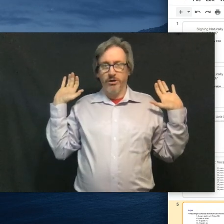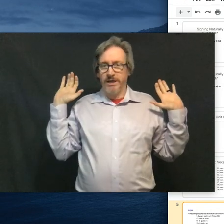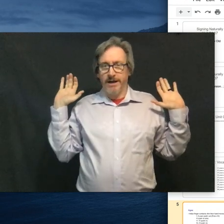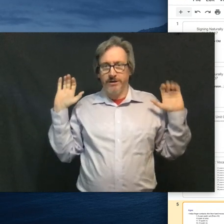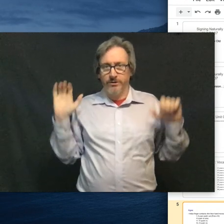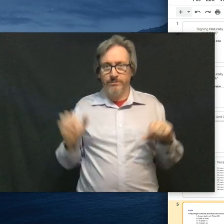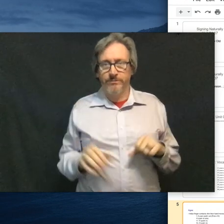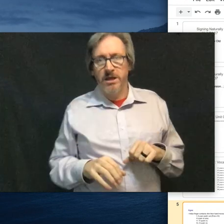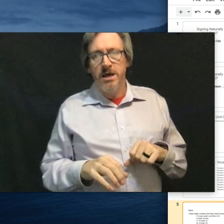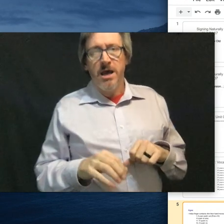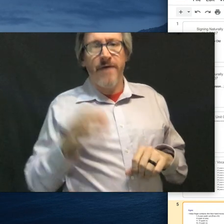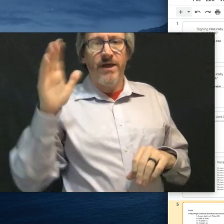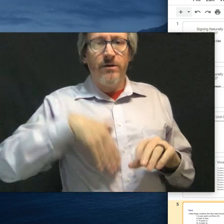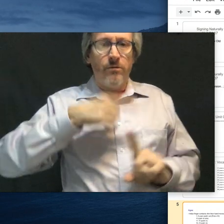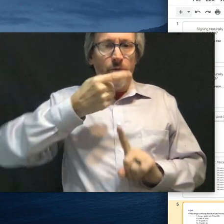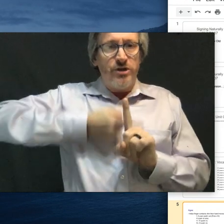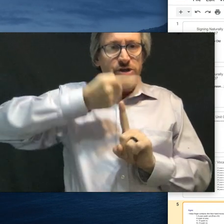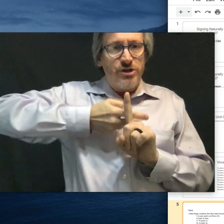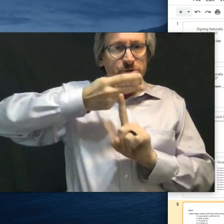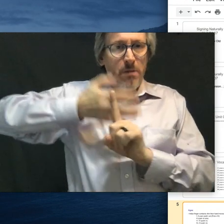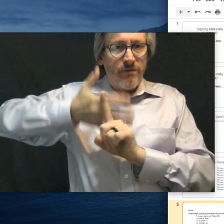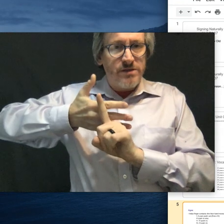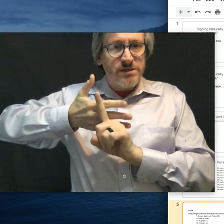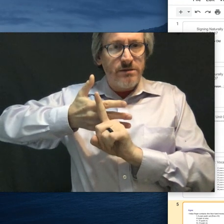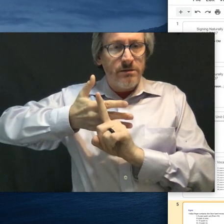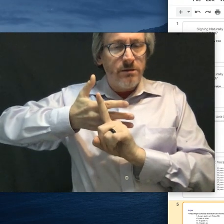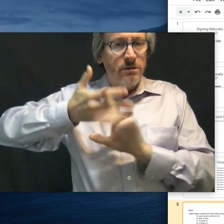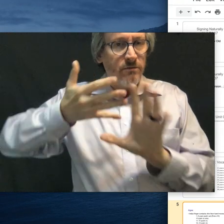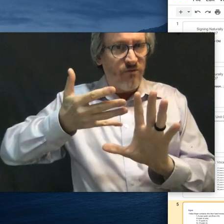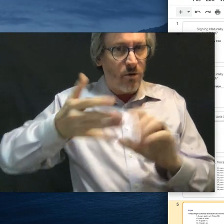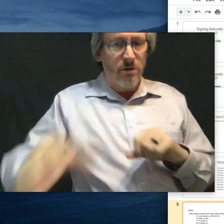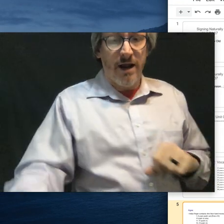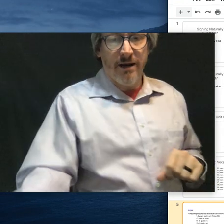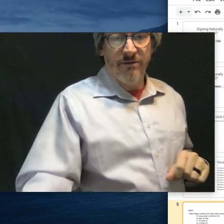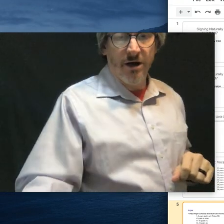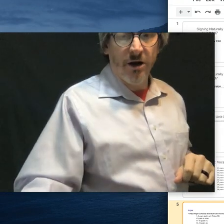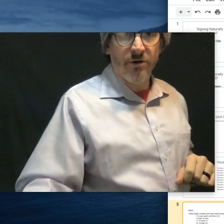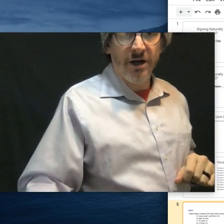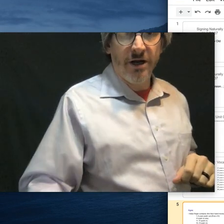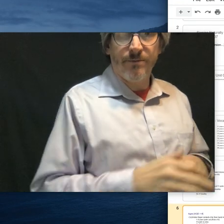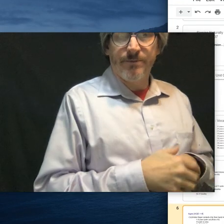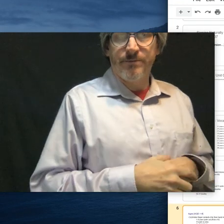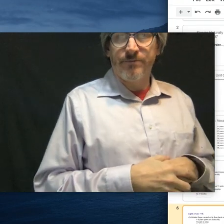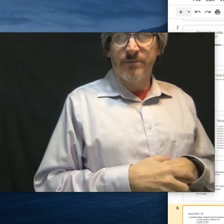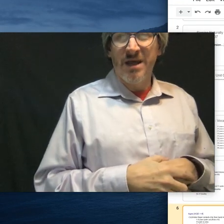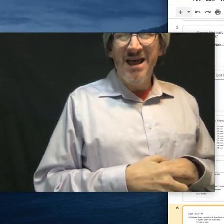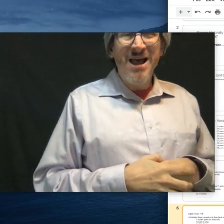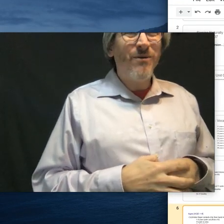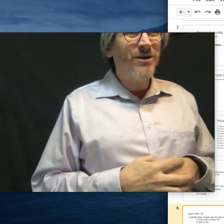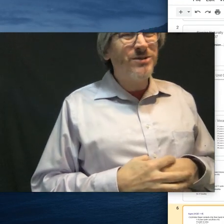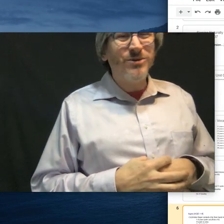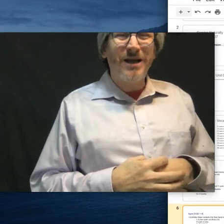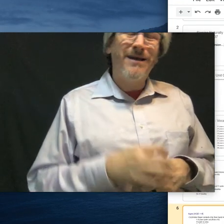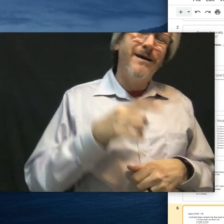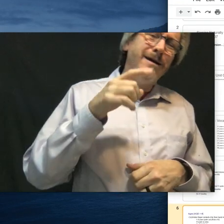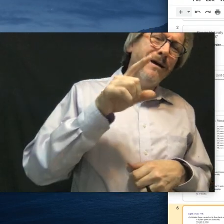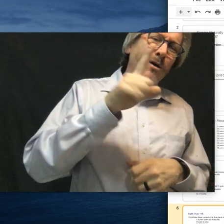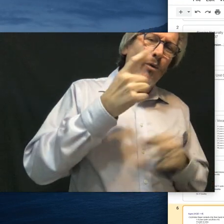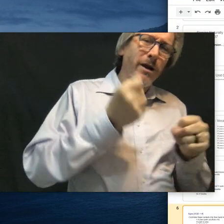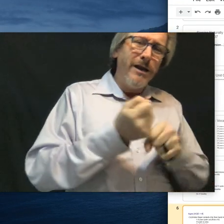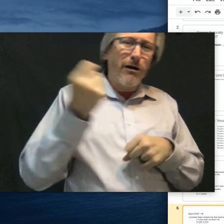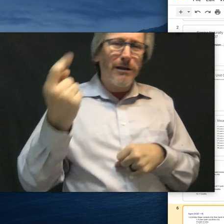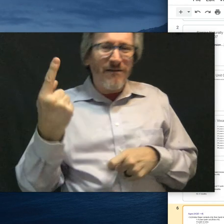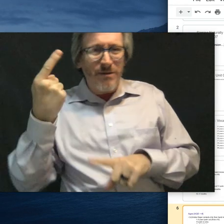It's all you gotta do. And then we just use months for anything under a year. We don't do, like,